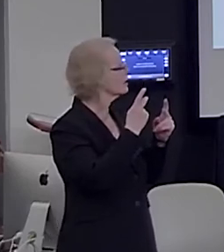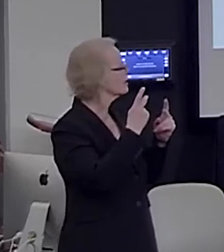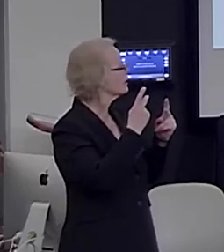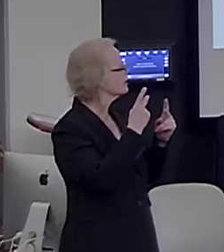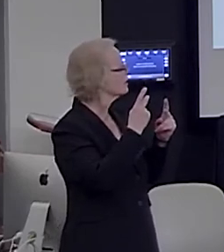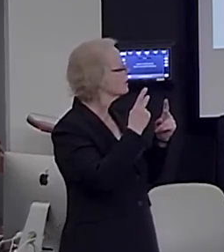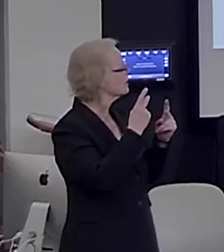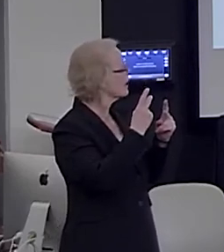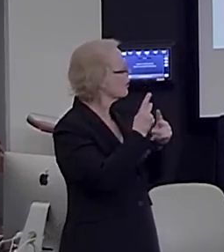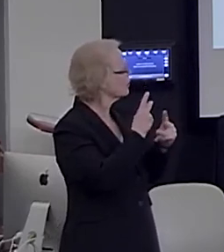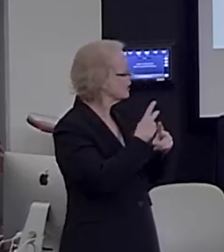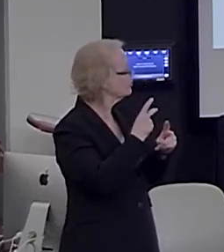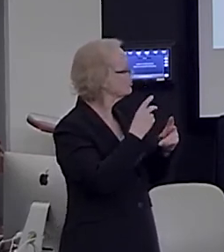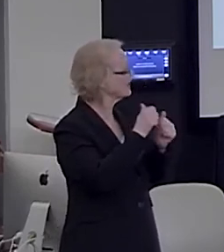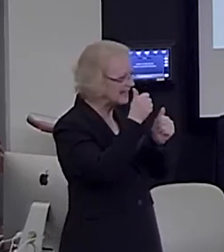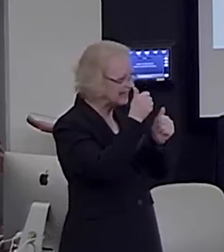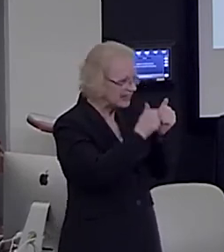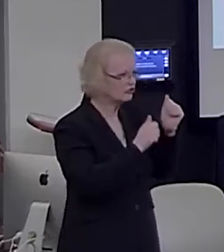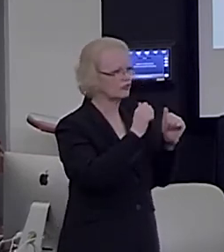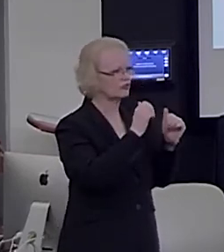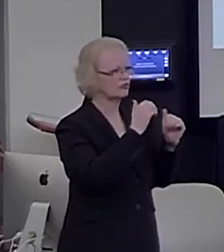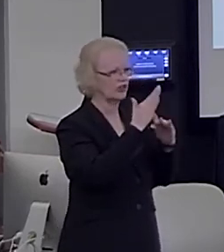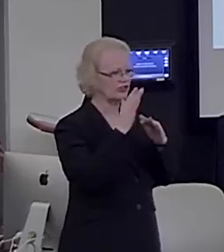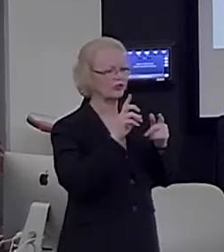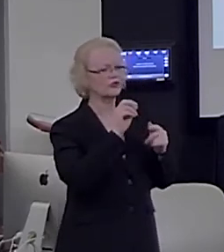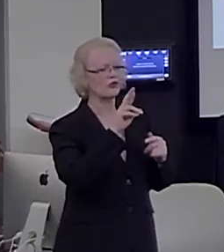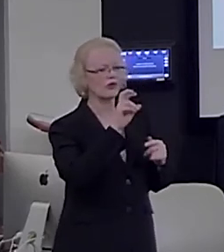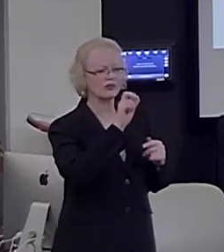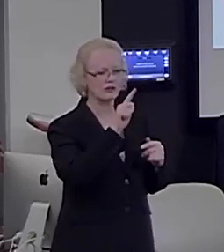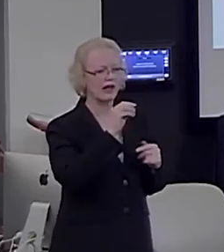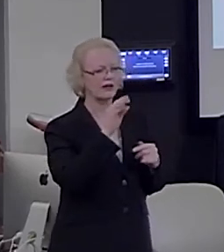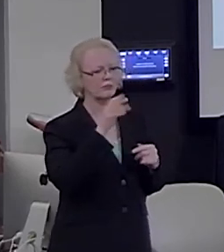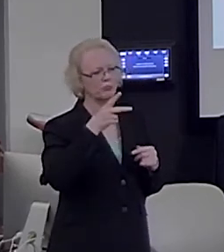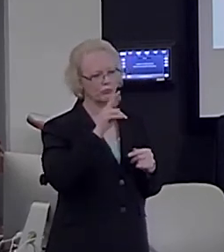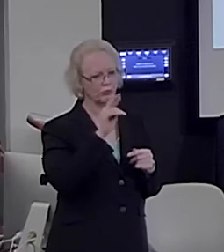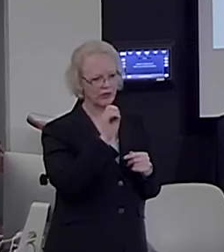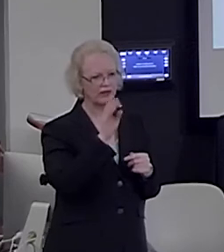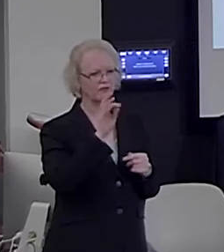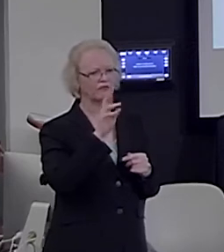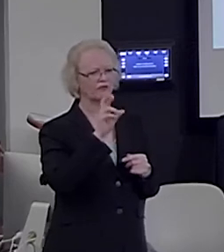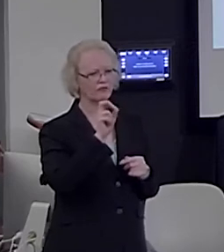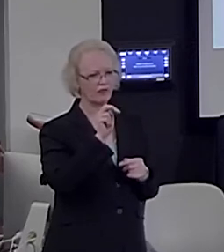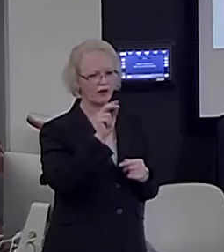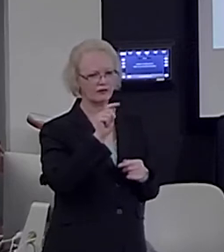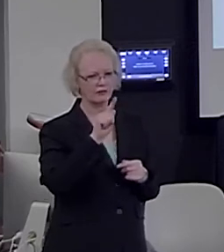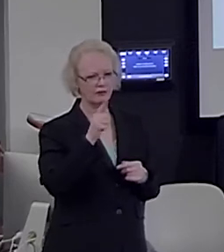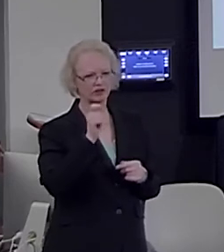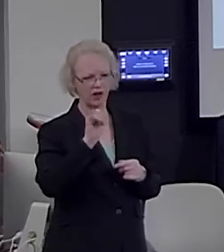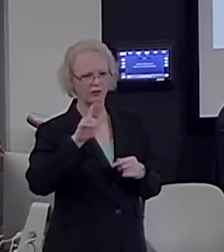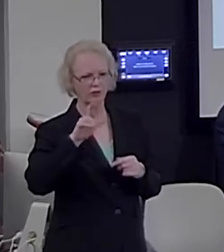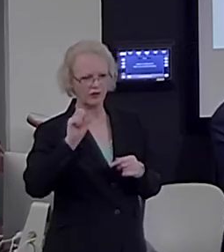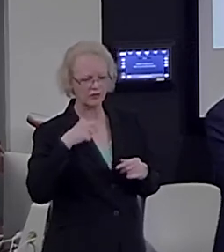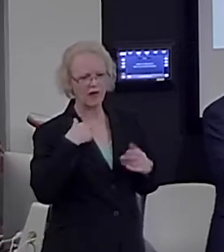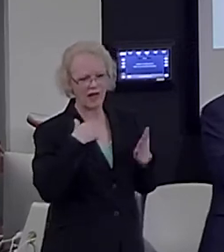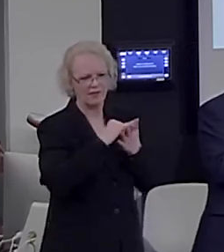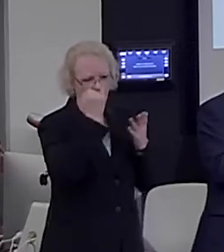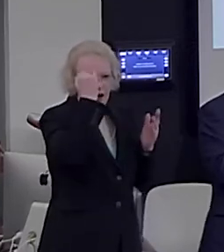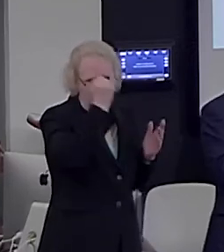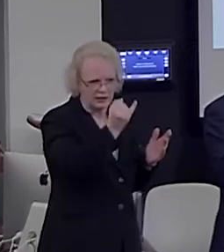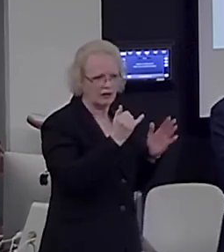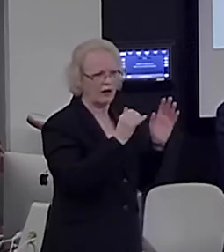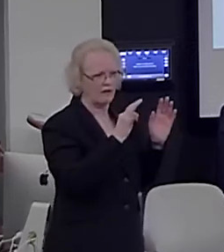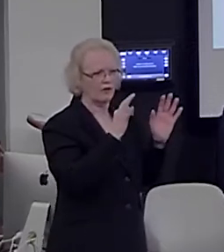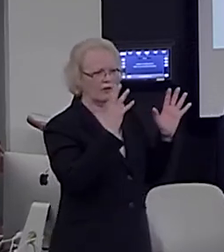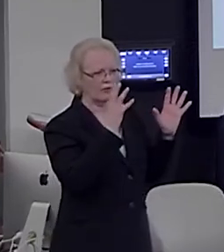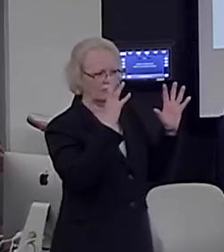and especially in the affair of frontal gyrus in the dorsal part, we have this notion of an increase very clearly, specifically for the more complex